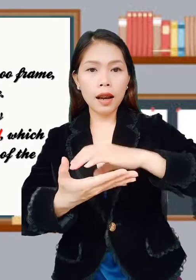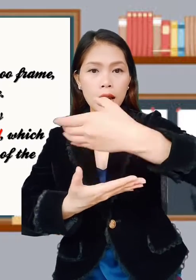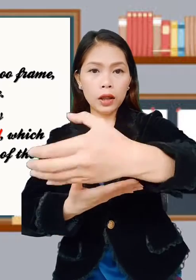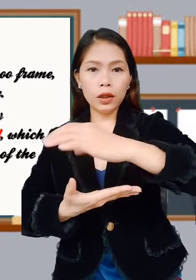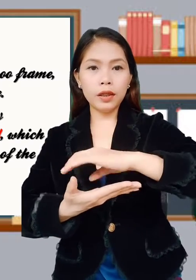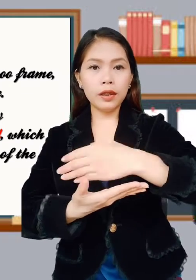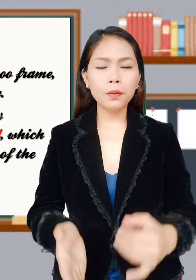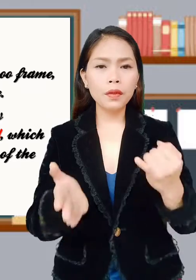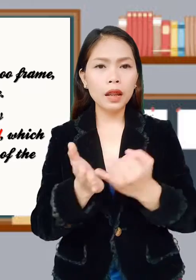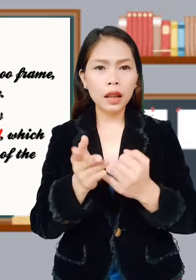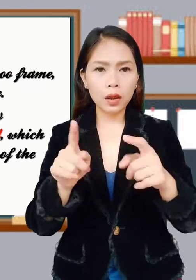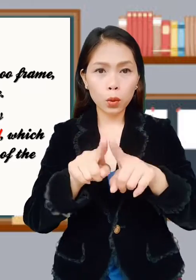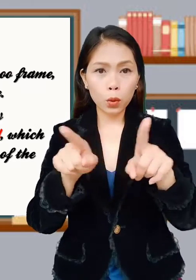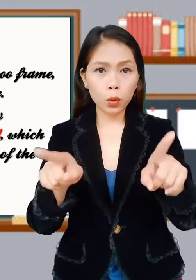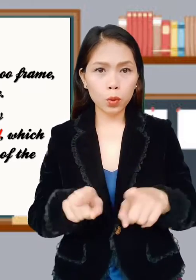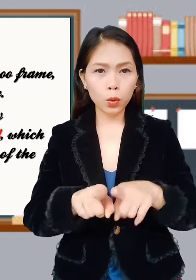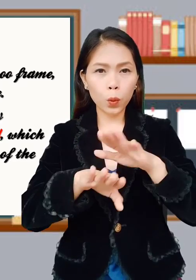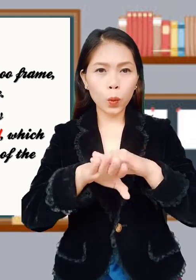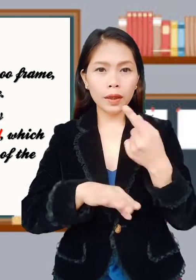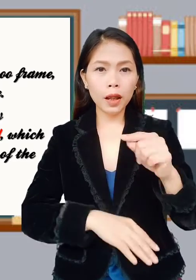It's also called the wish lantern.